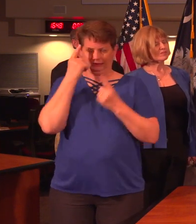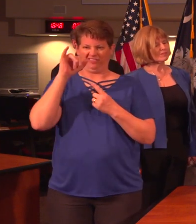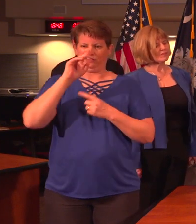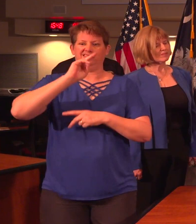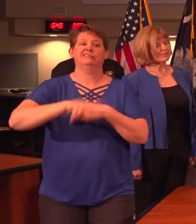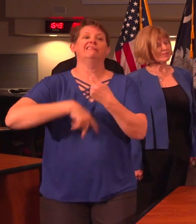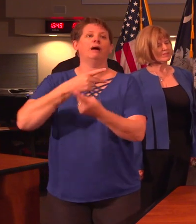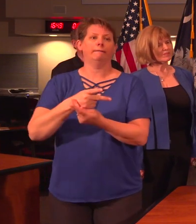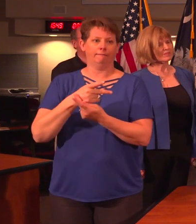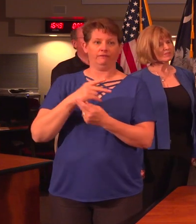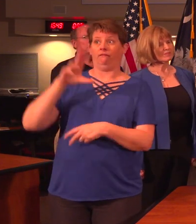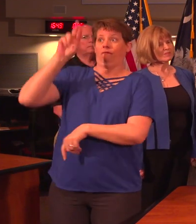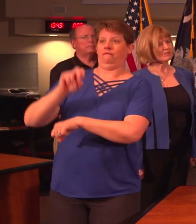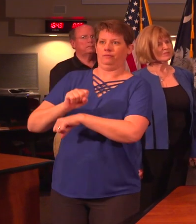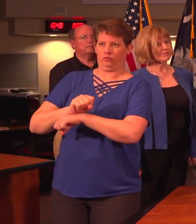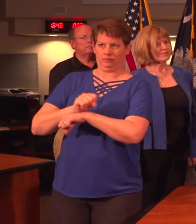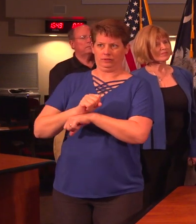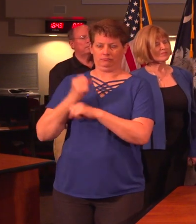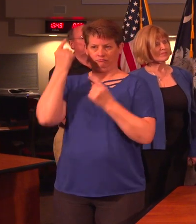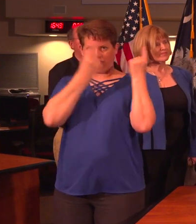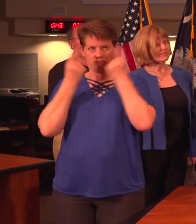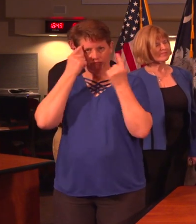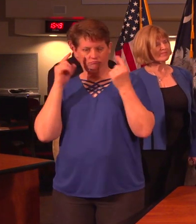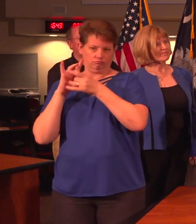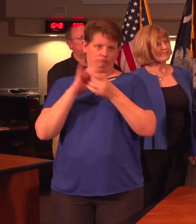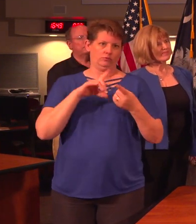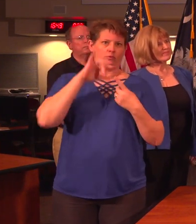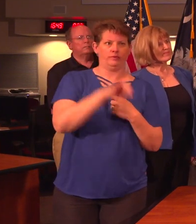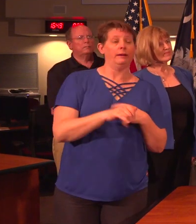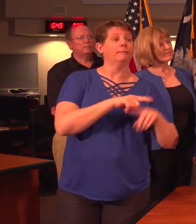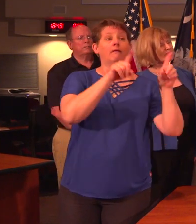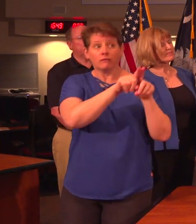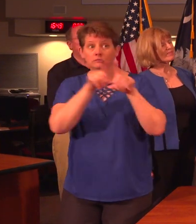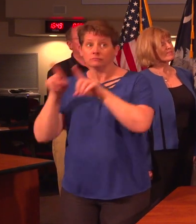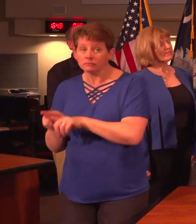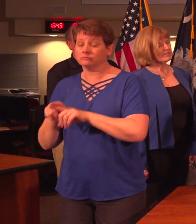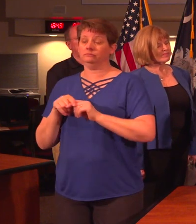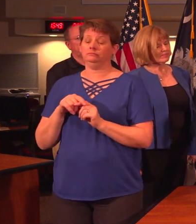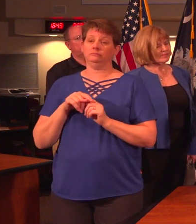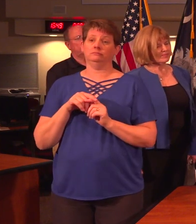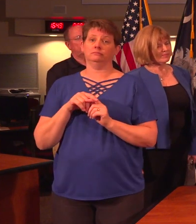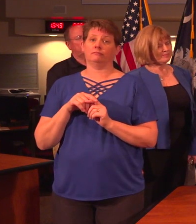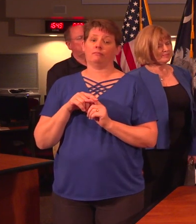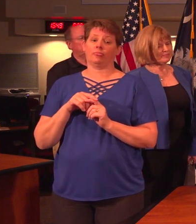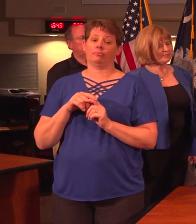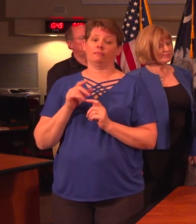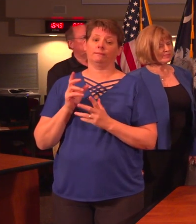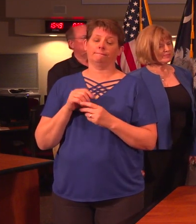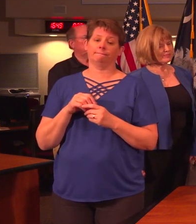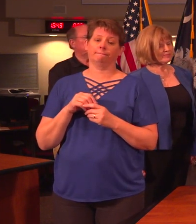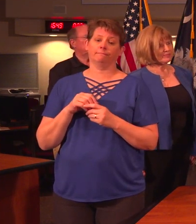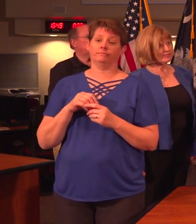of unemployment into consideration, but also the administration, the